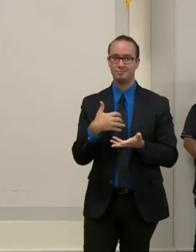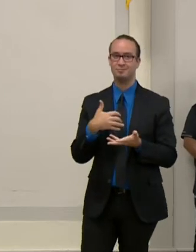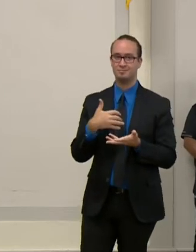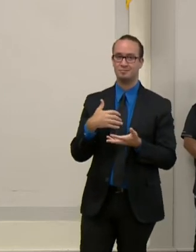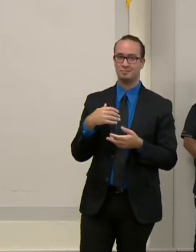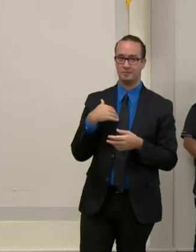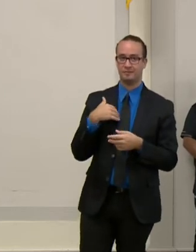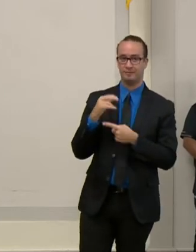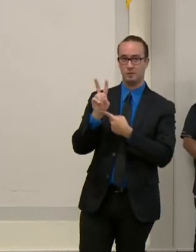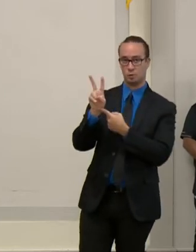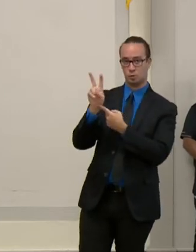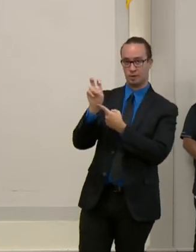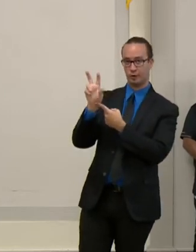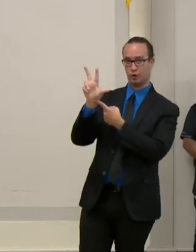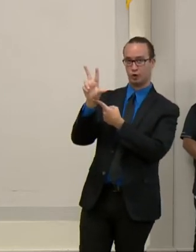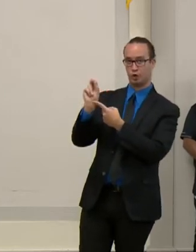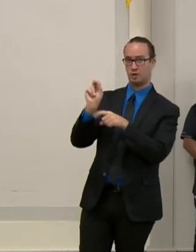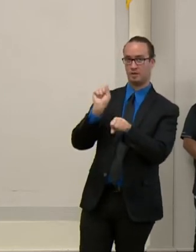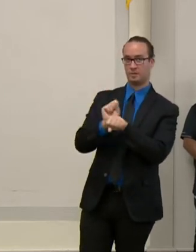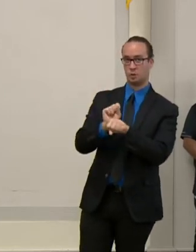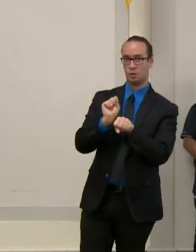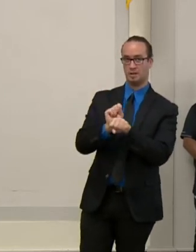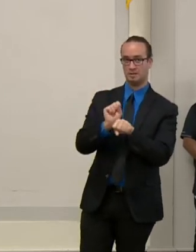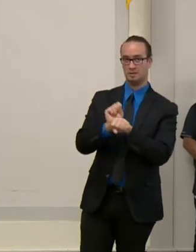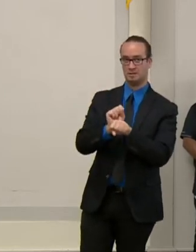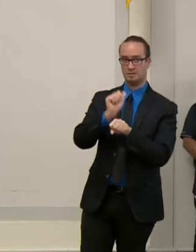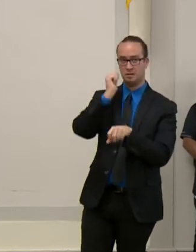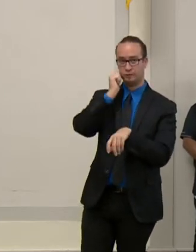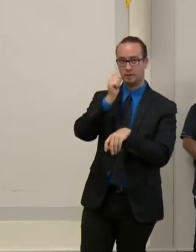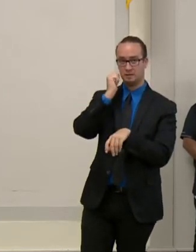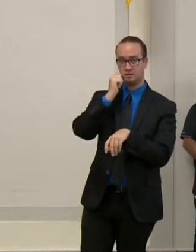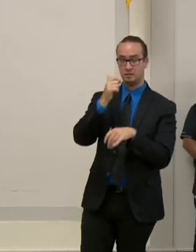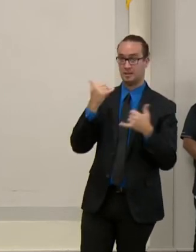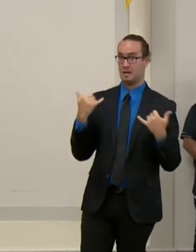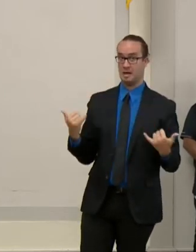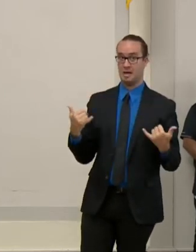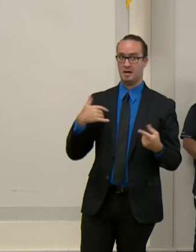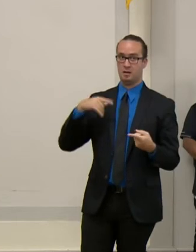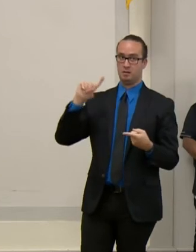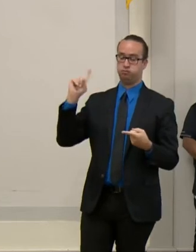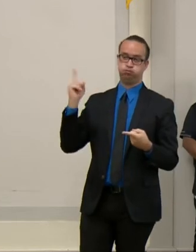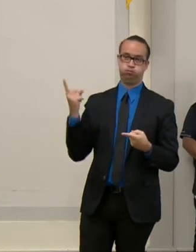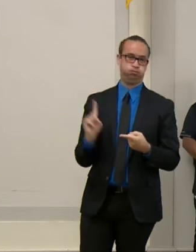daily. Today we have 163 employees reporting.